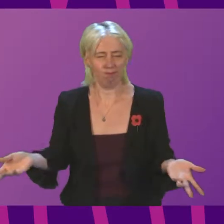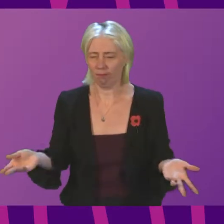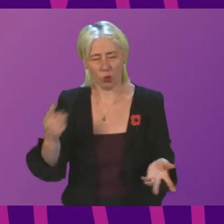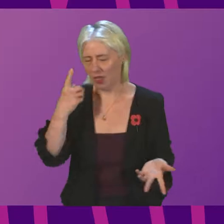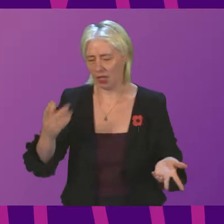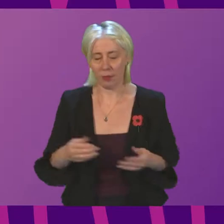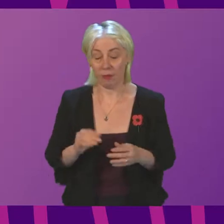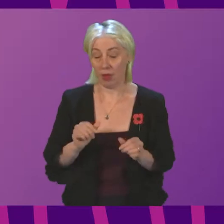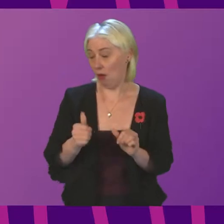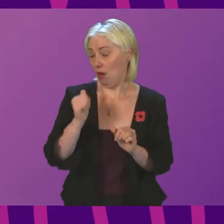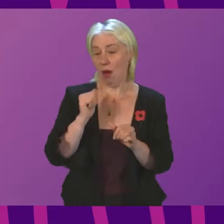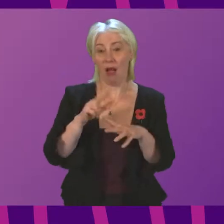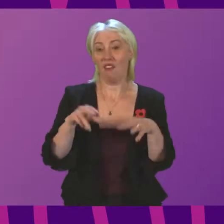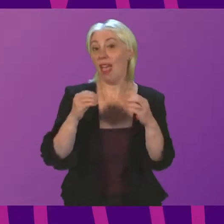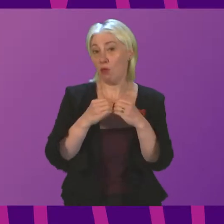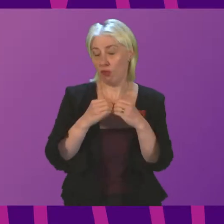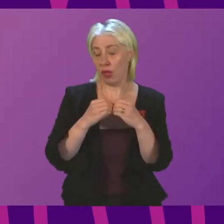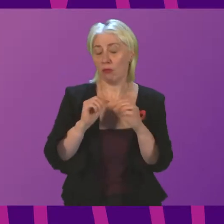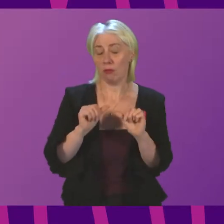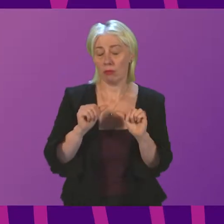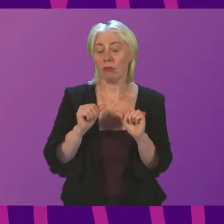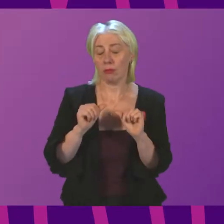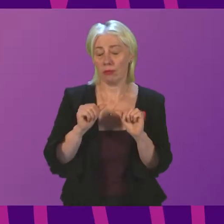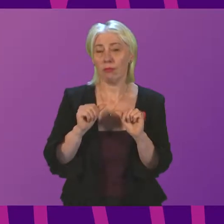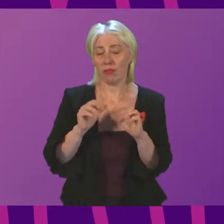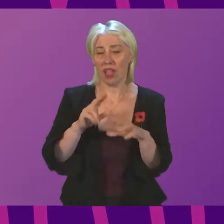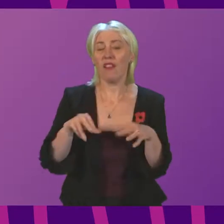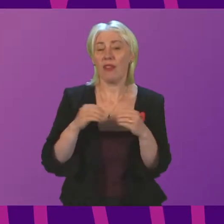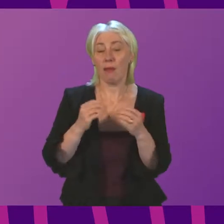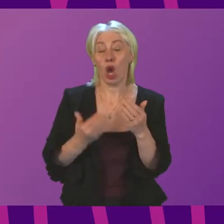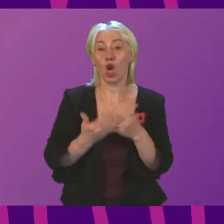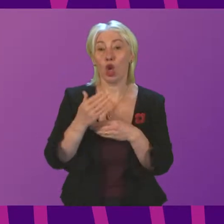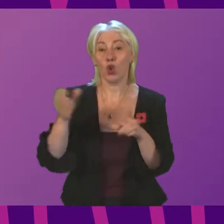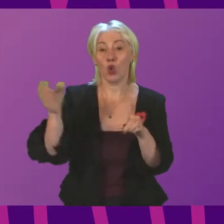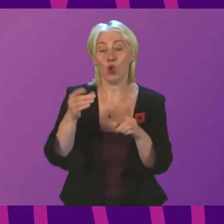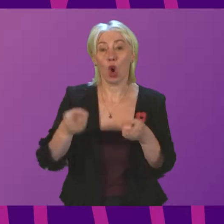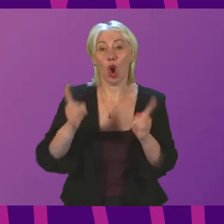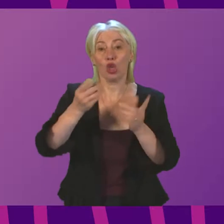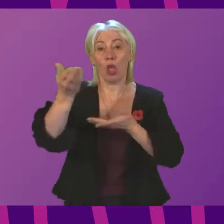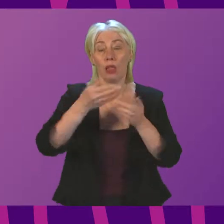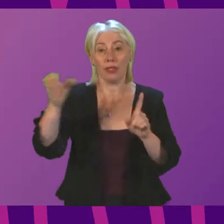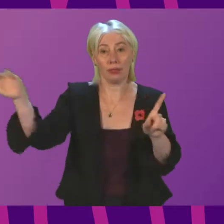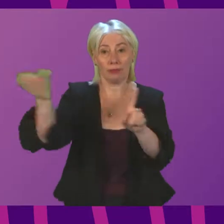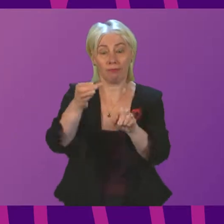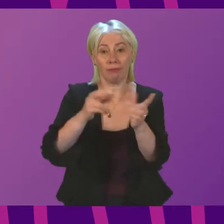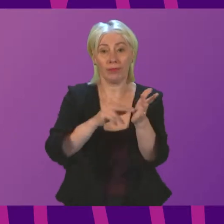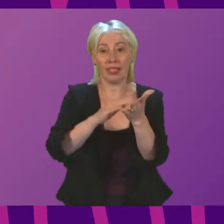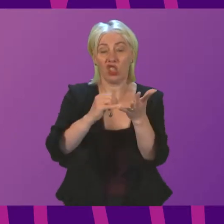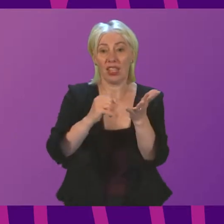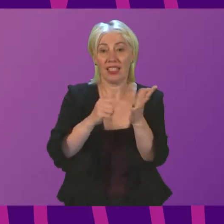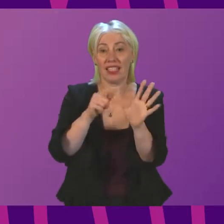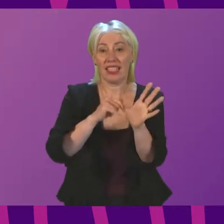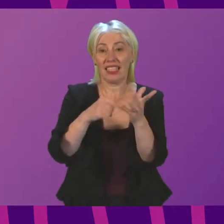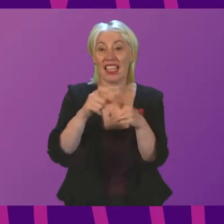After February, a new consultant was appointed in NHS Tayside to